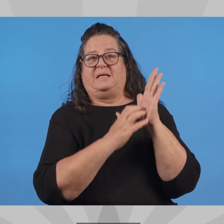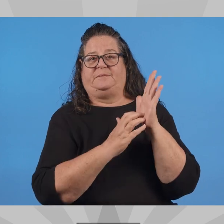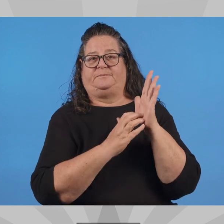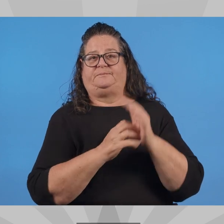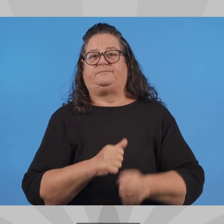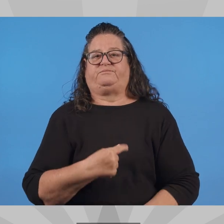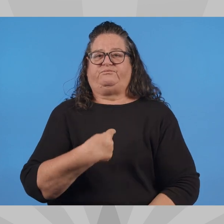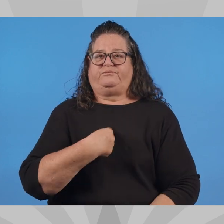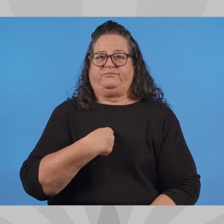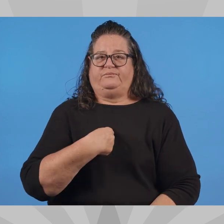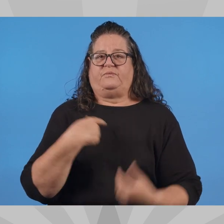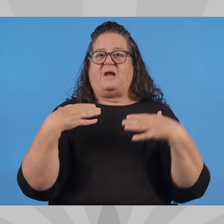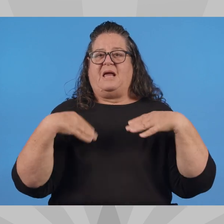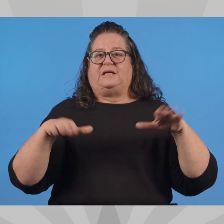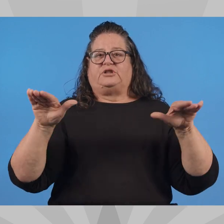Statement